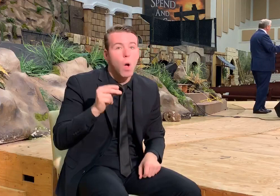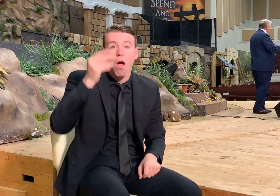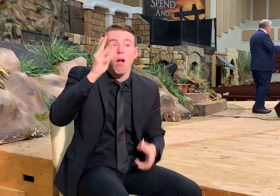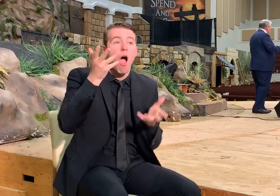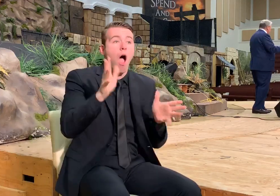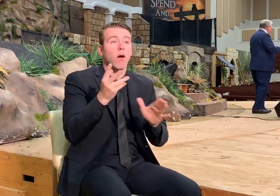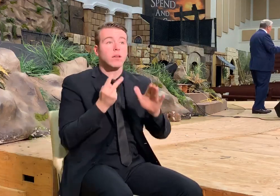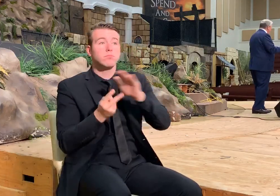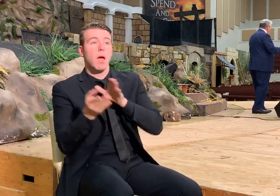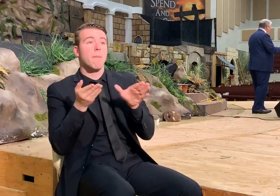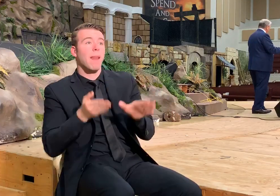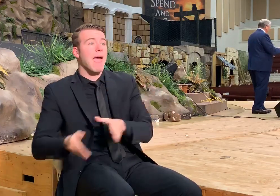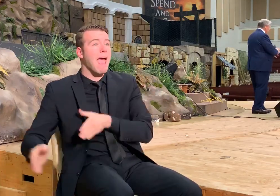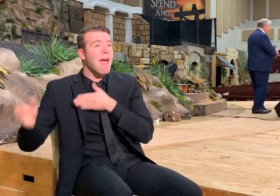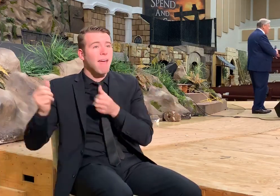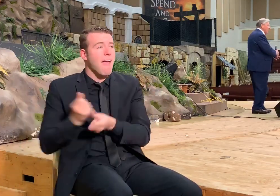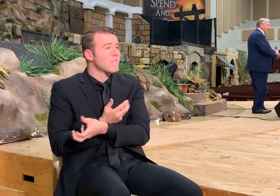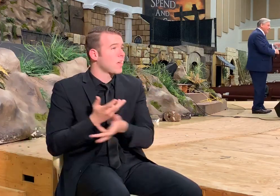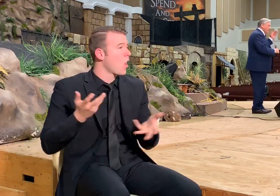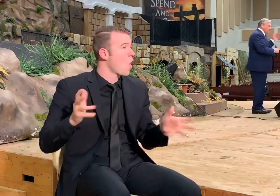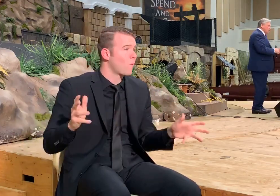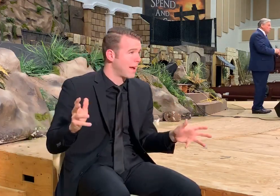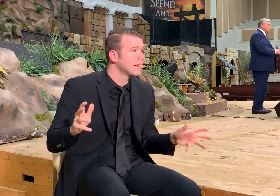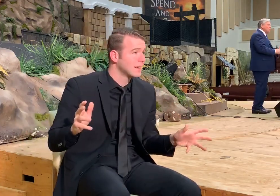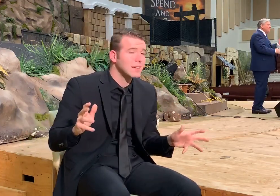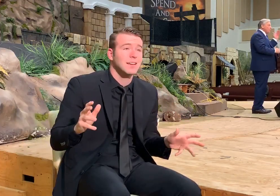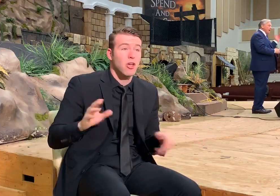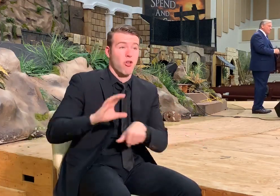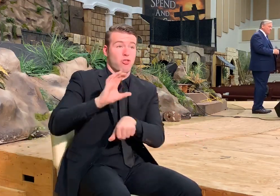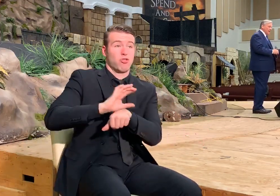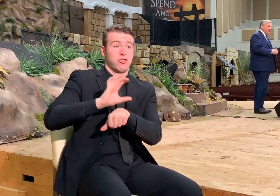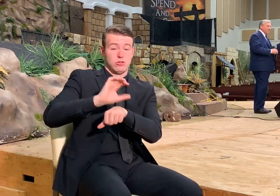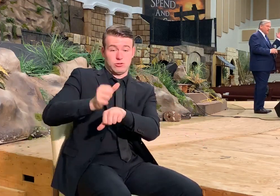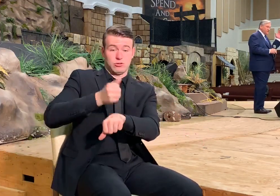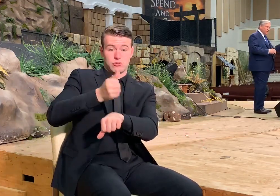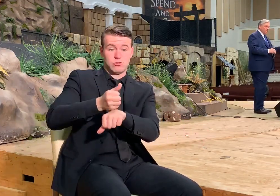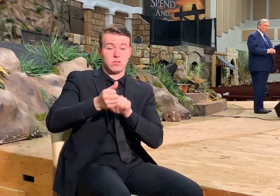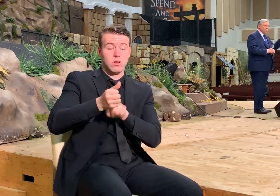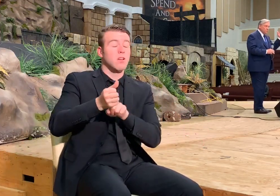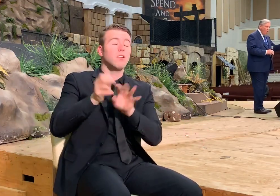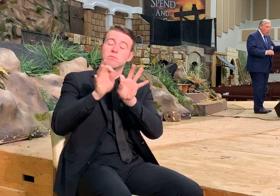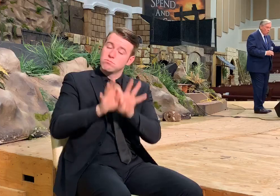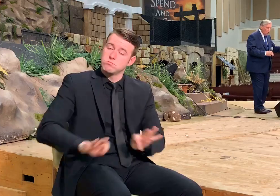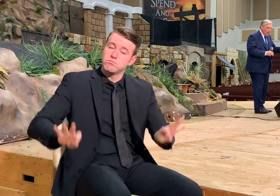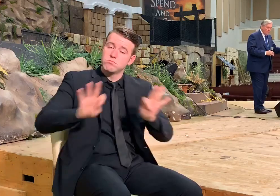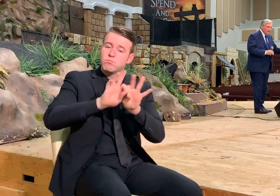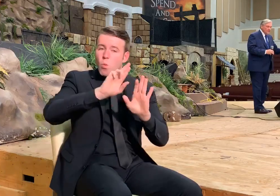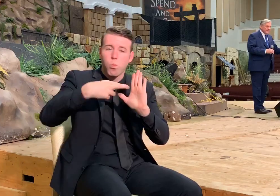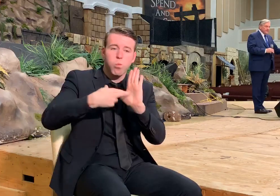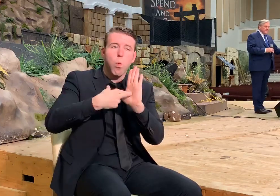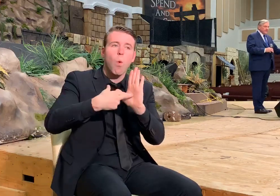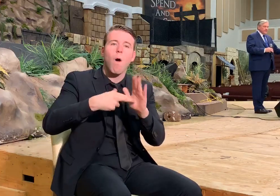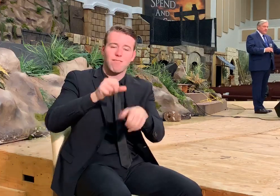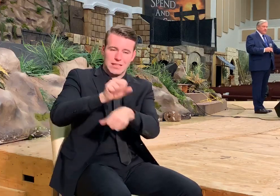foreknowledge saw all of this and the church would forever play a particular role.